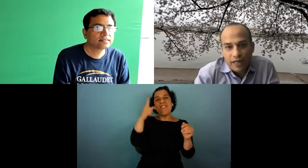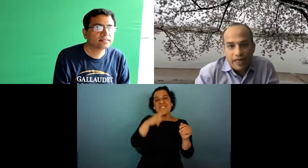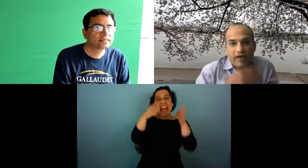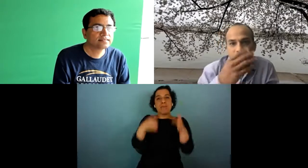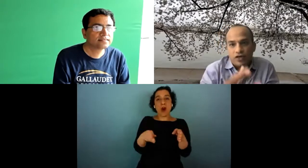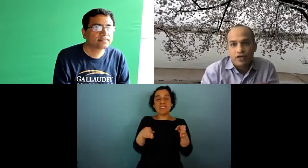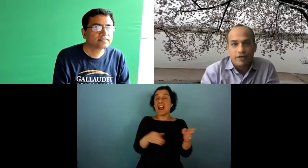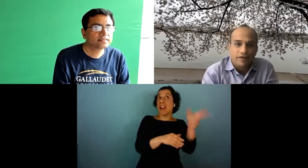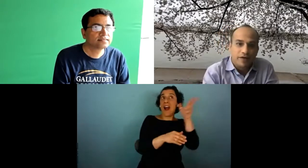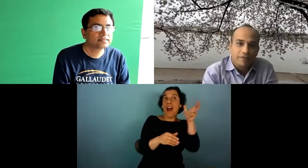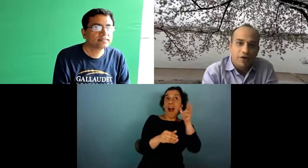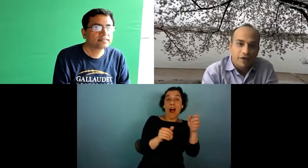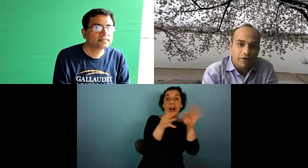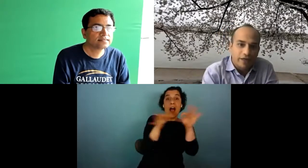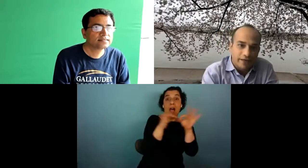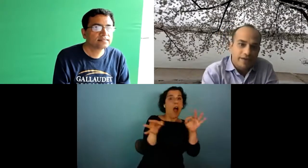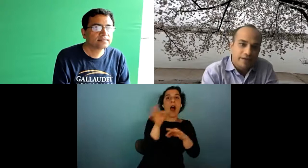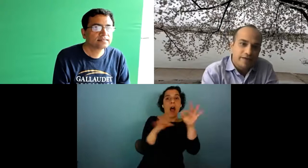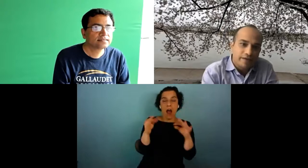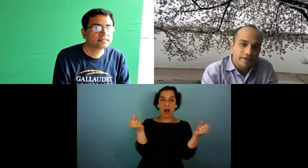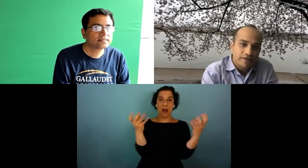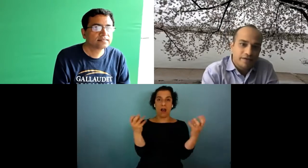person like an avatar but all in coding